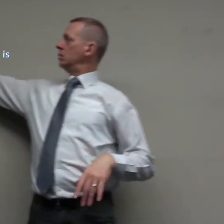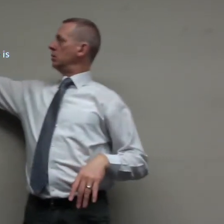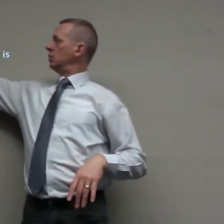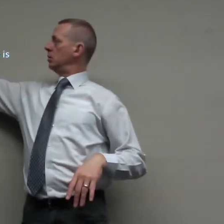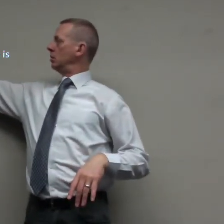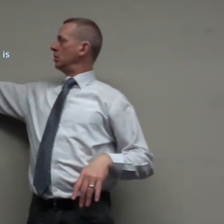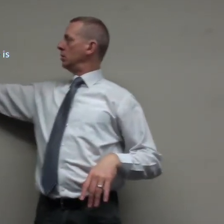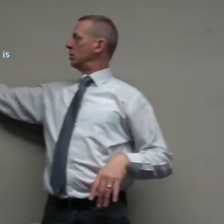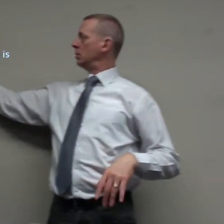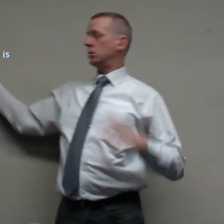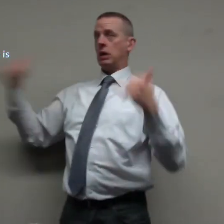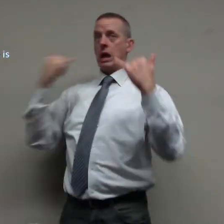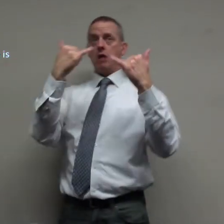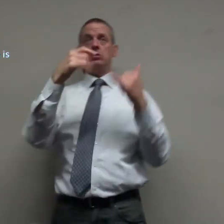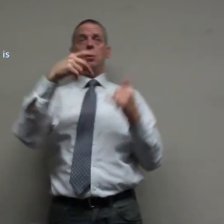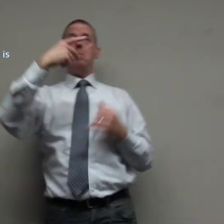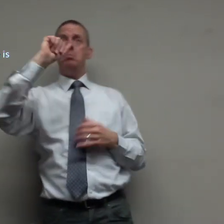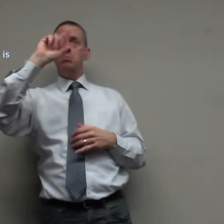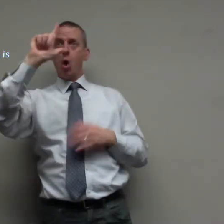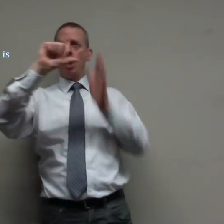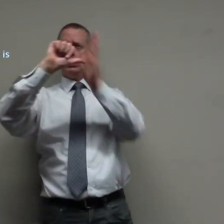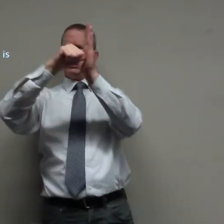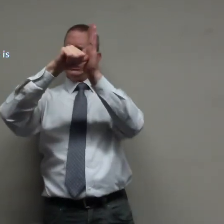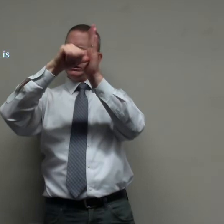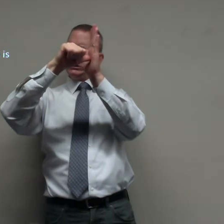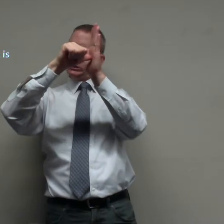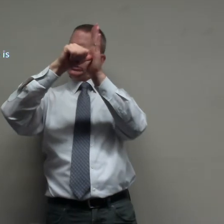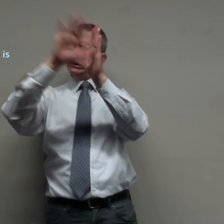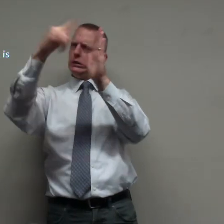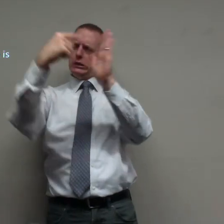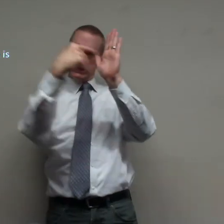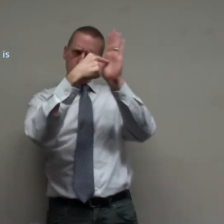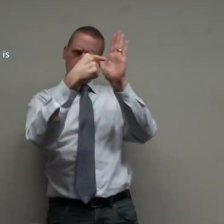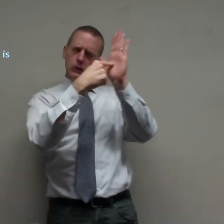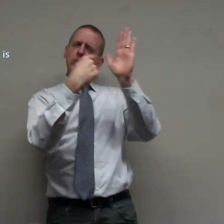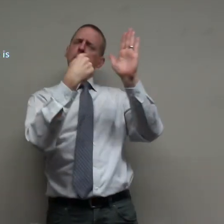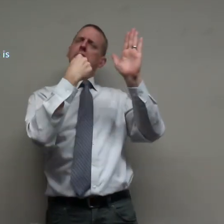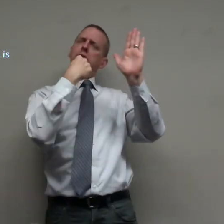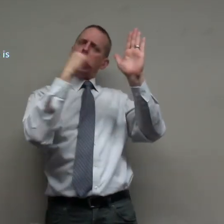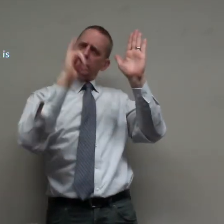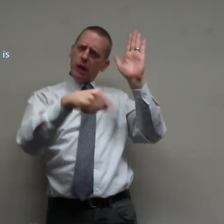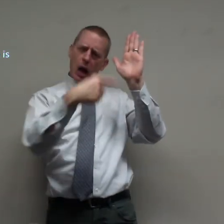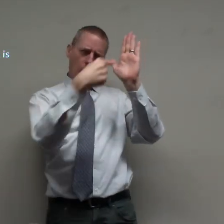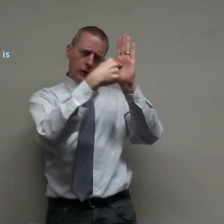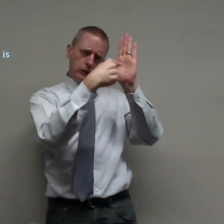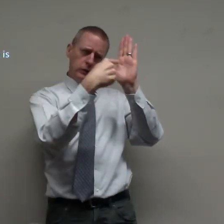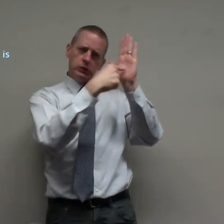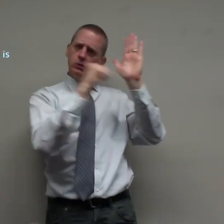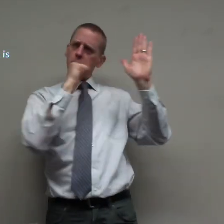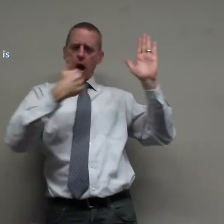no one in none at the very center it says this